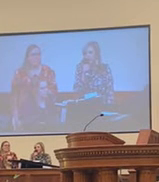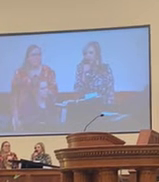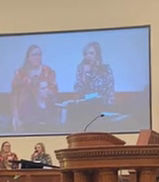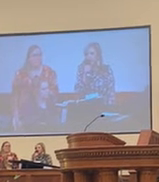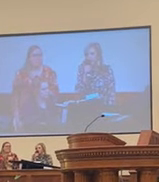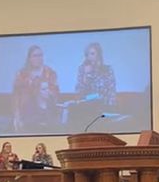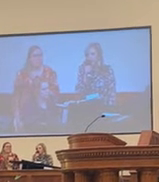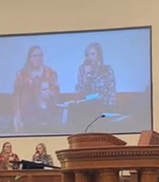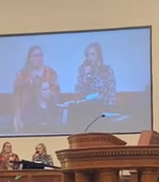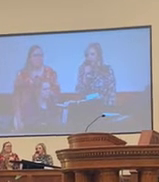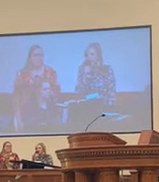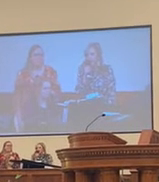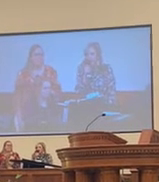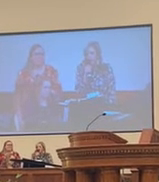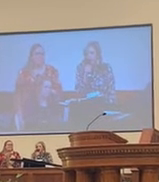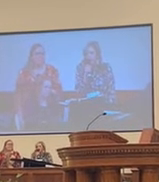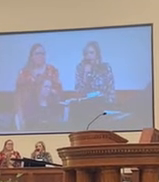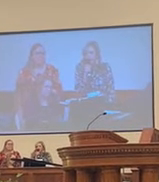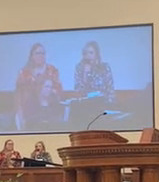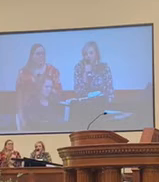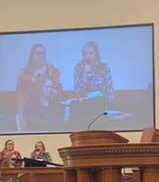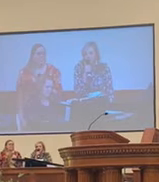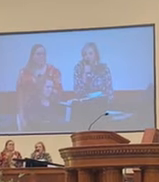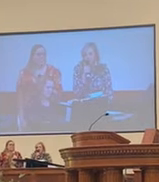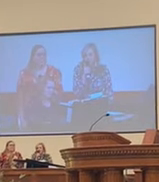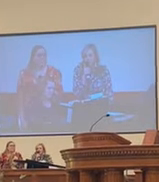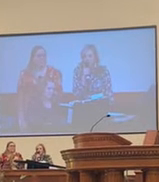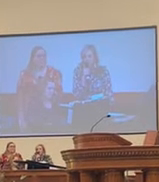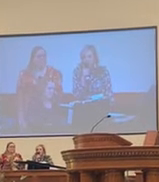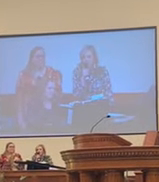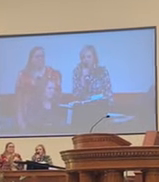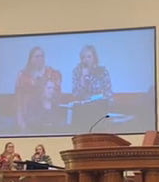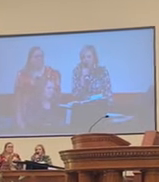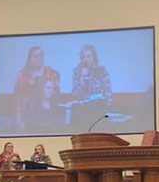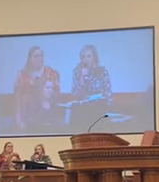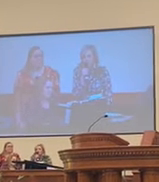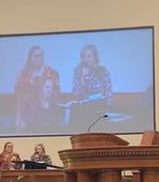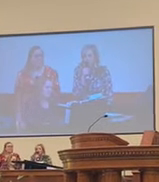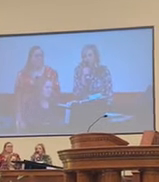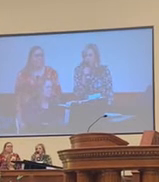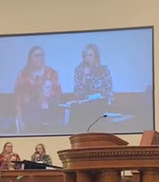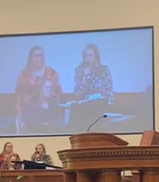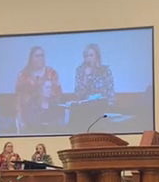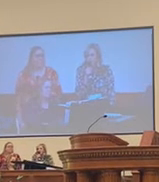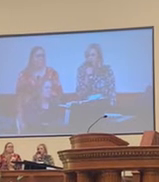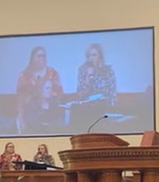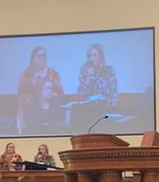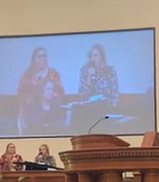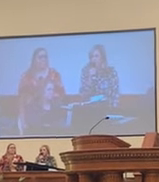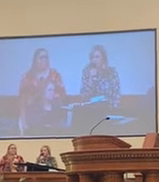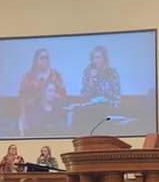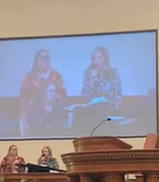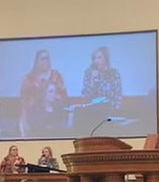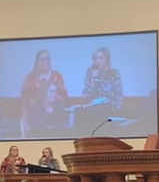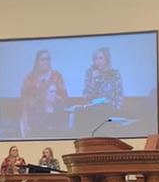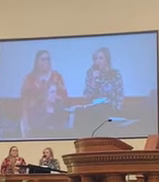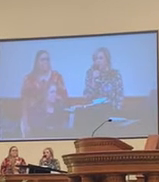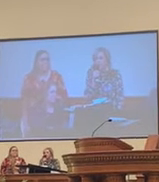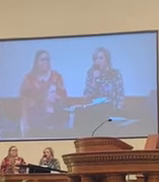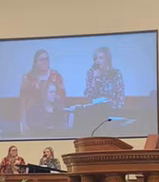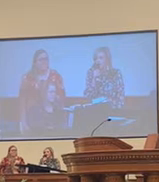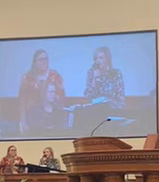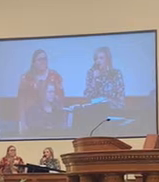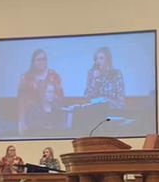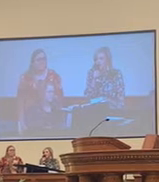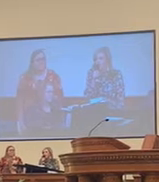I owe Broke my chains Read my soul For the first time